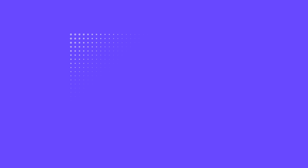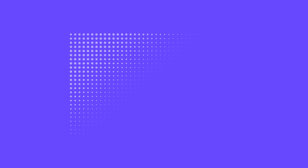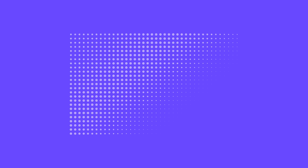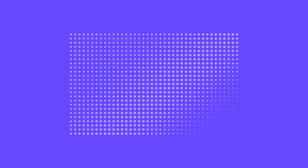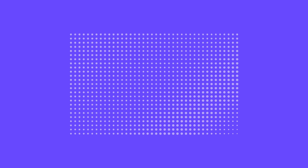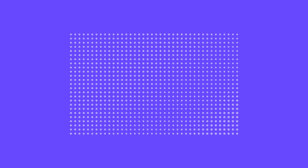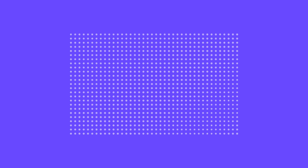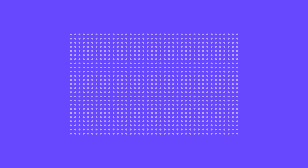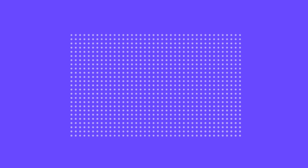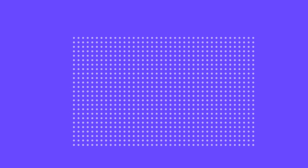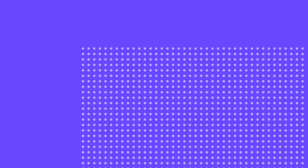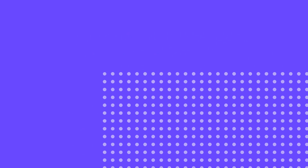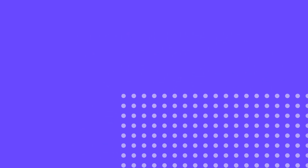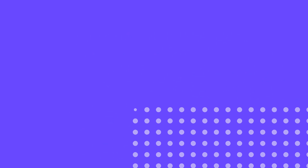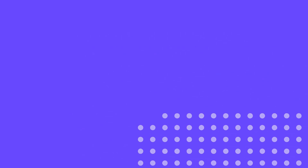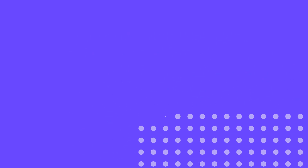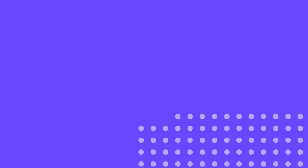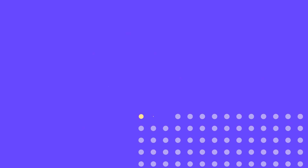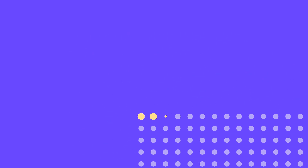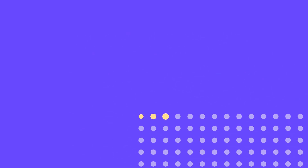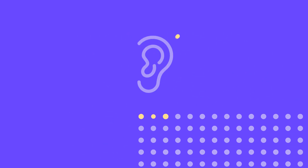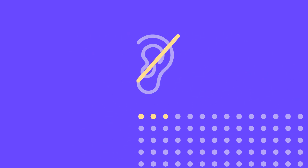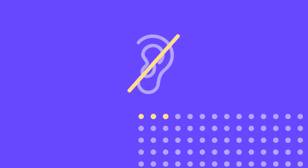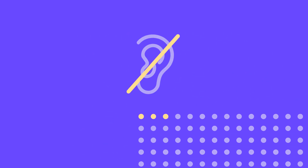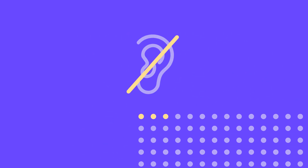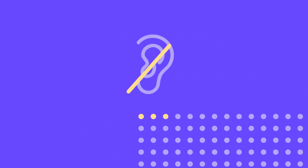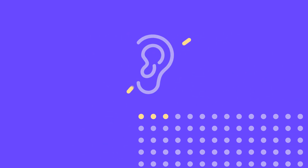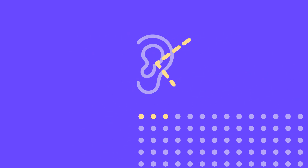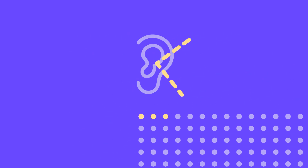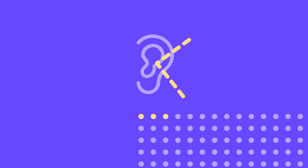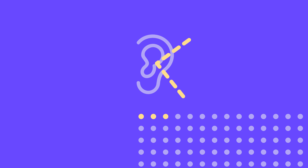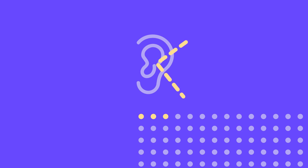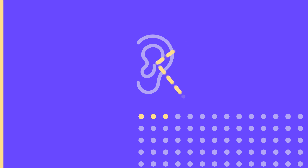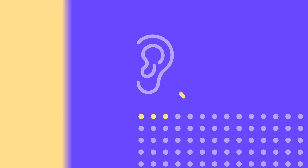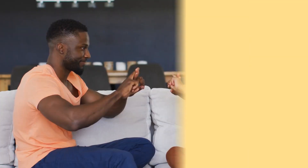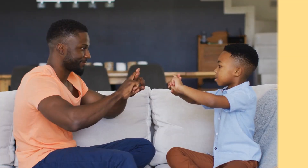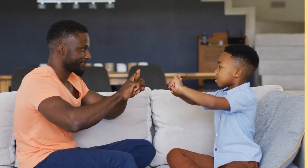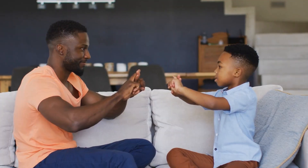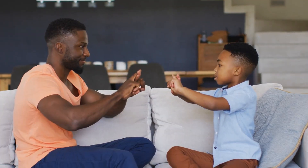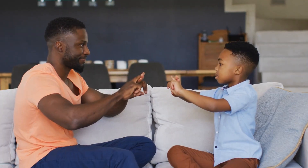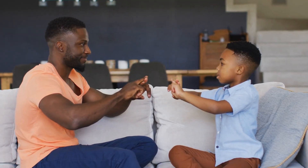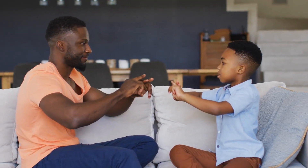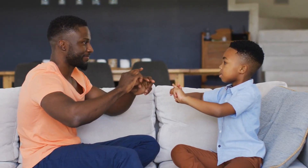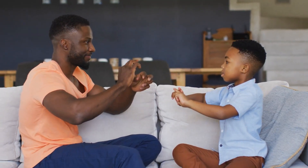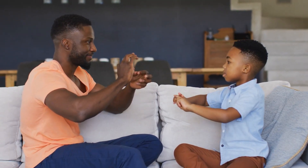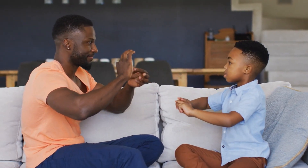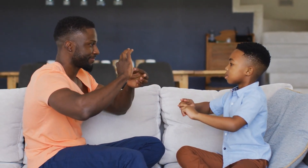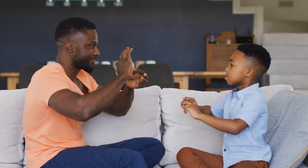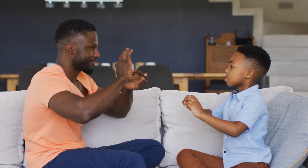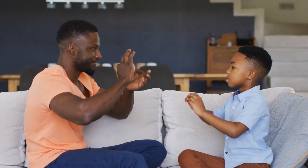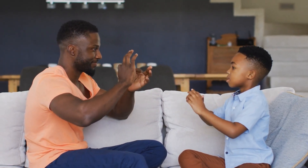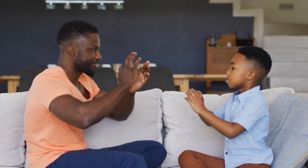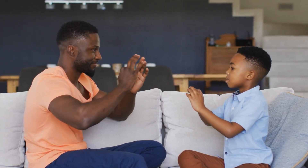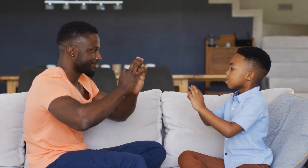For every thousand children born in the U.S., two to three are deaf or hard of hearing. Without being introduced to sign